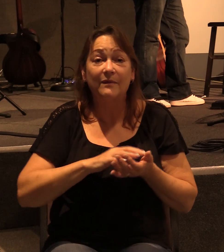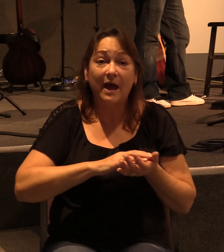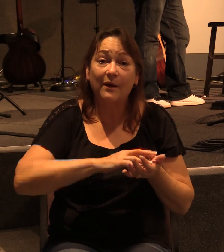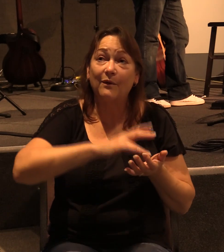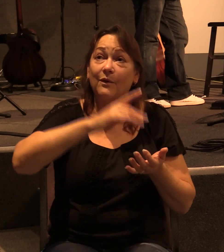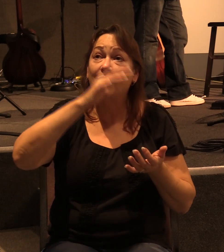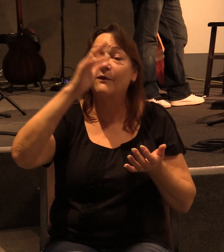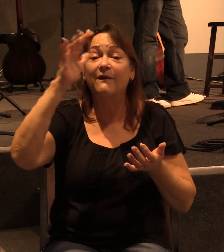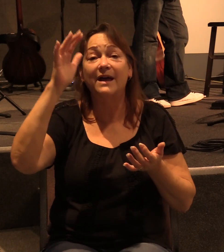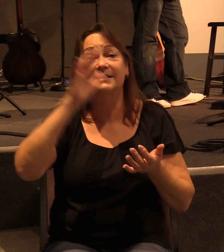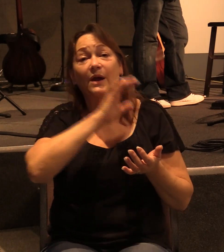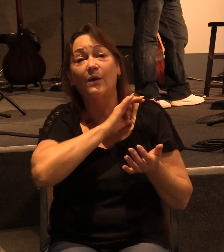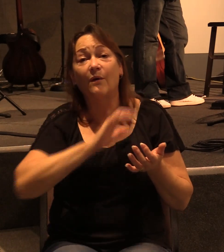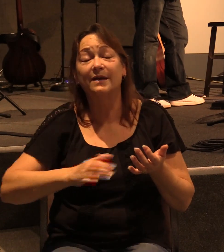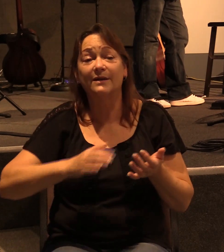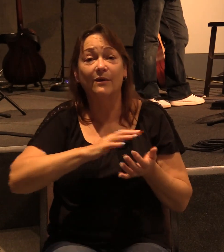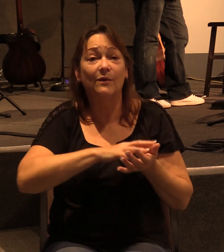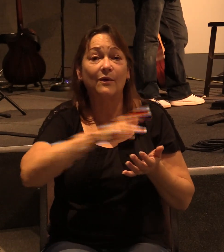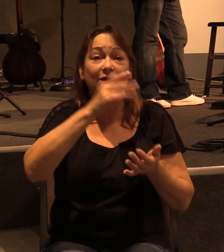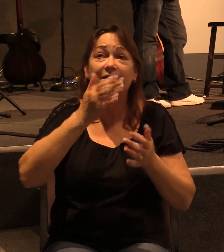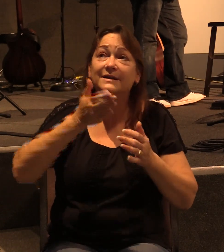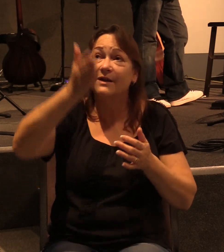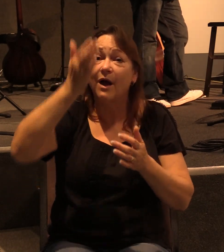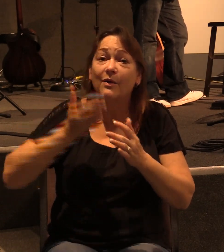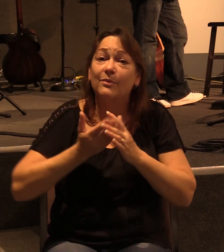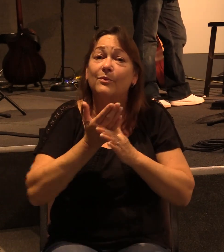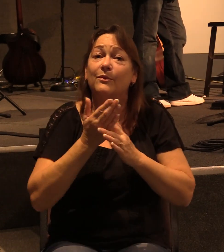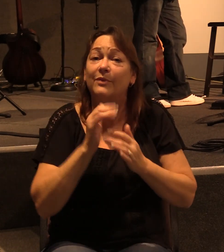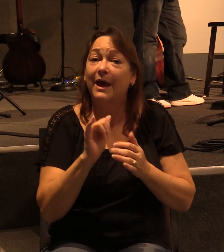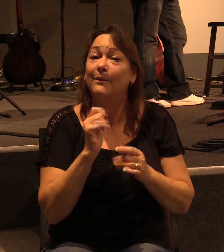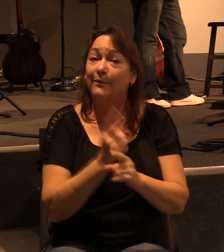glorify Christ, glorify God in that, right?